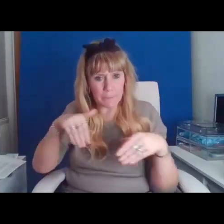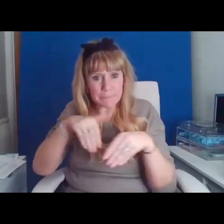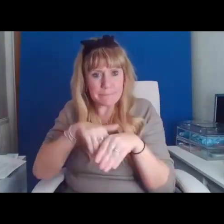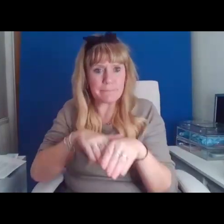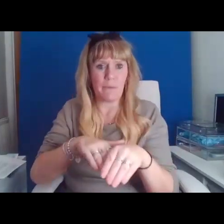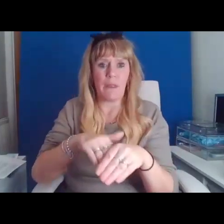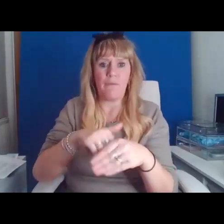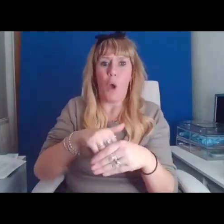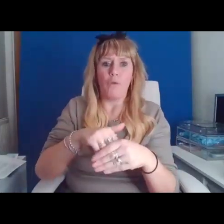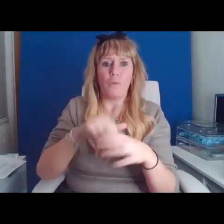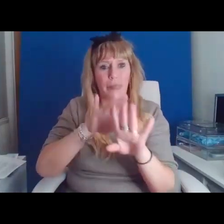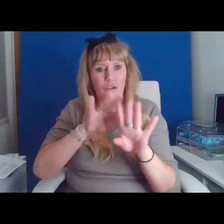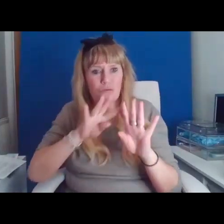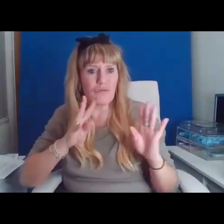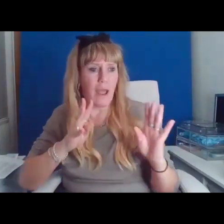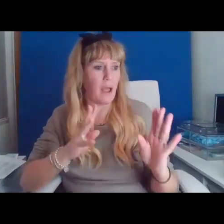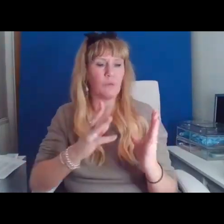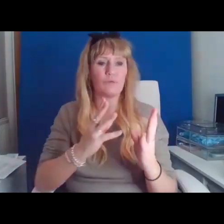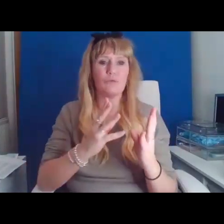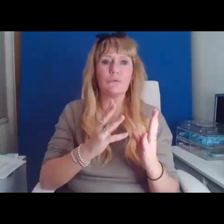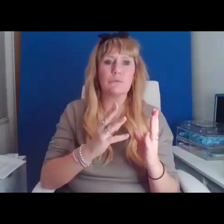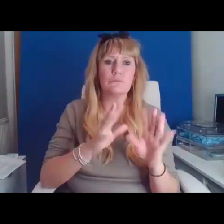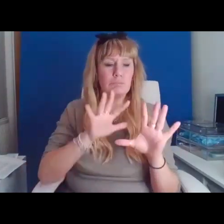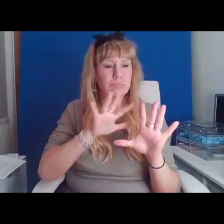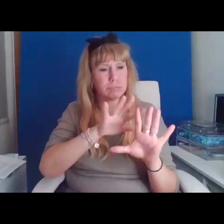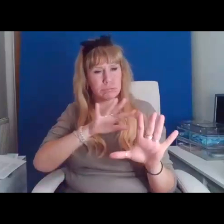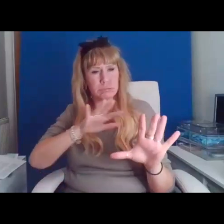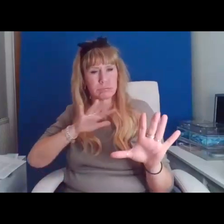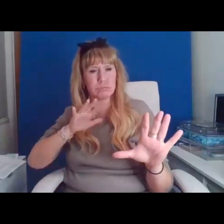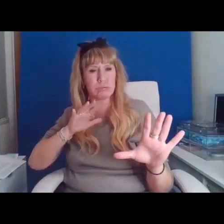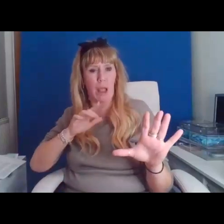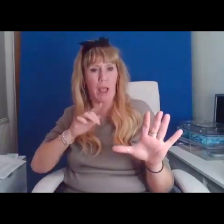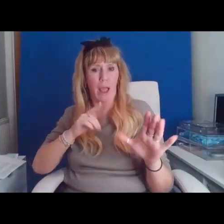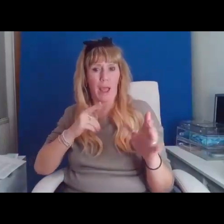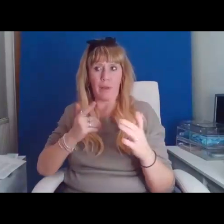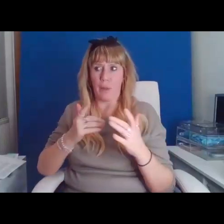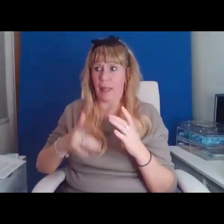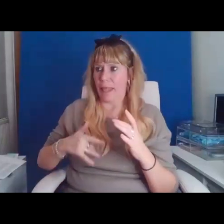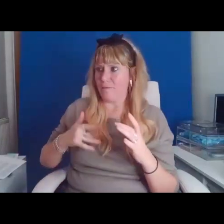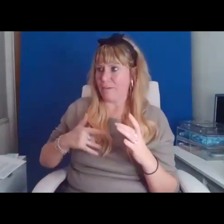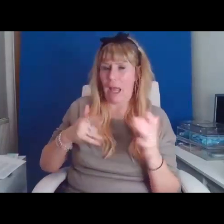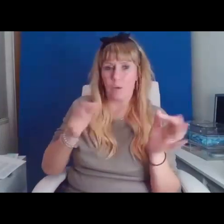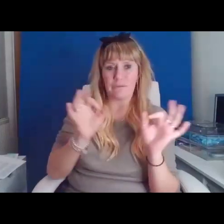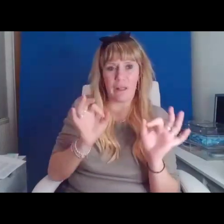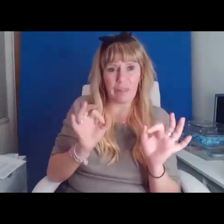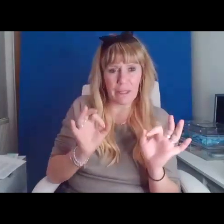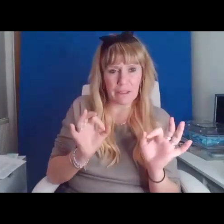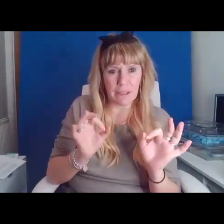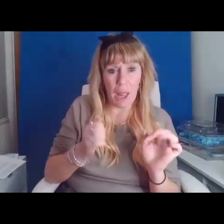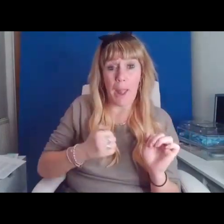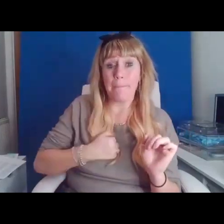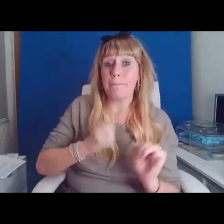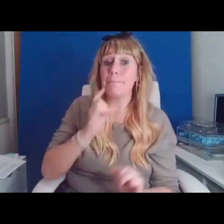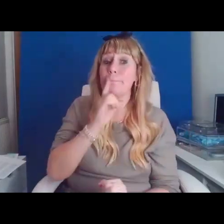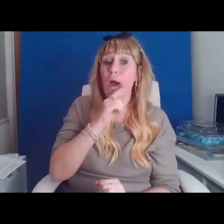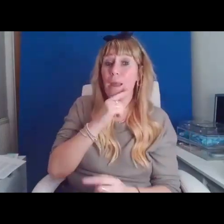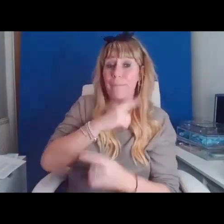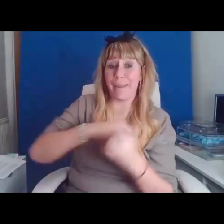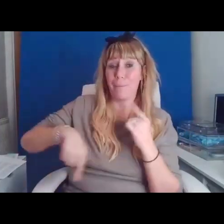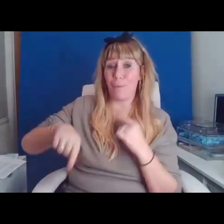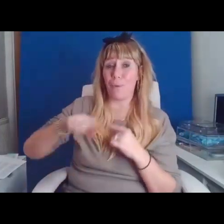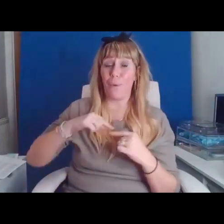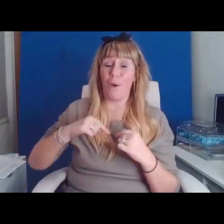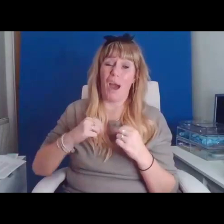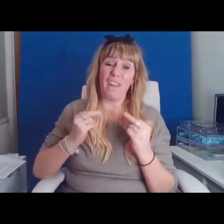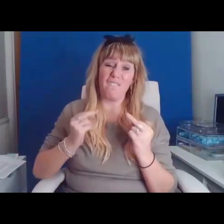who create living out of nothing. My people are the Fuck-Ups, the ones